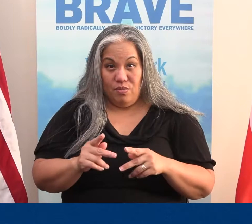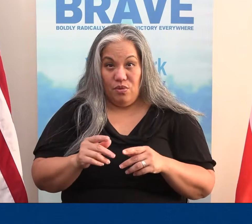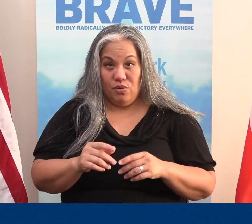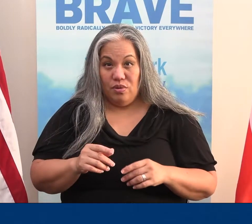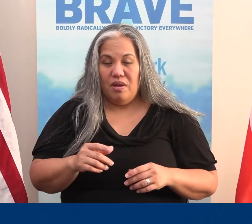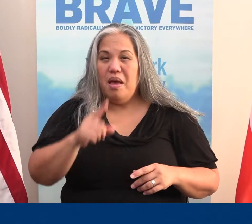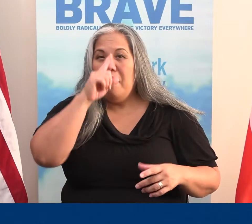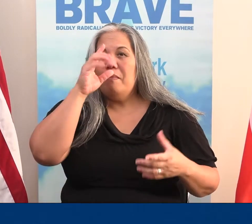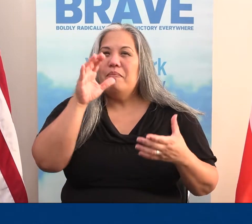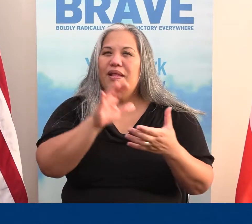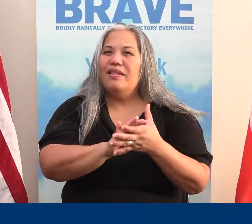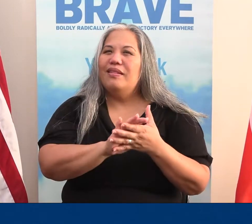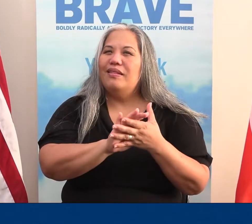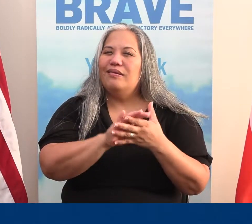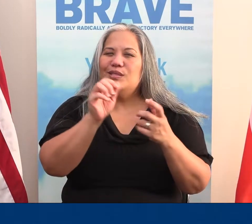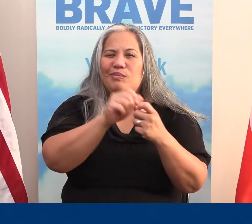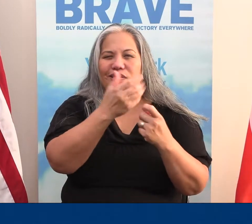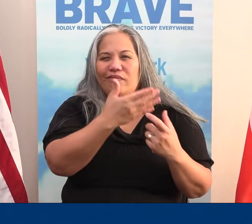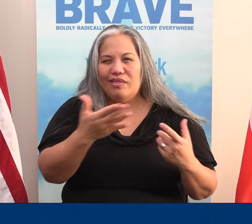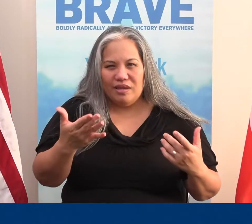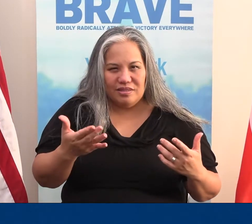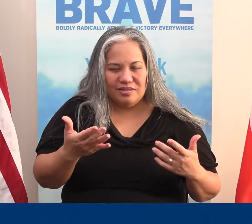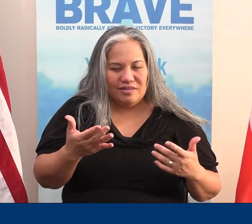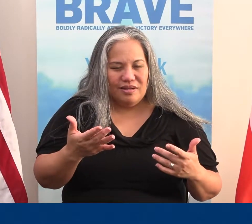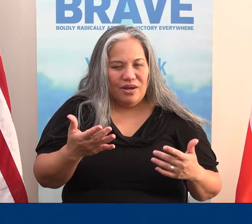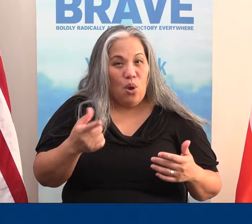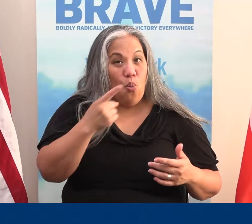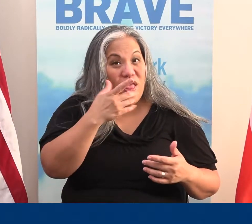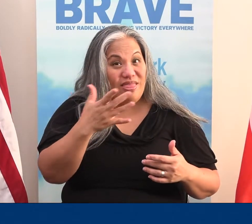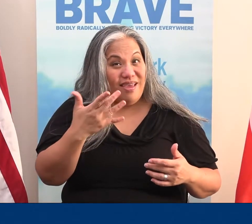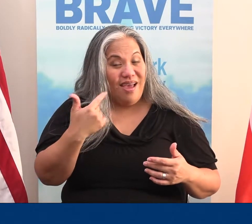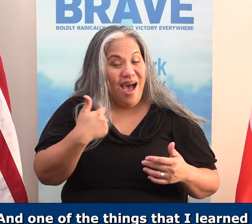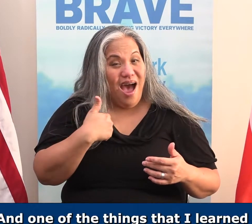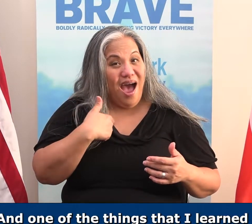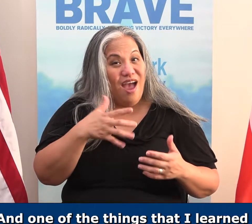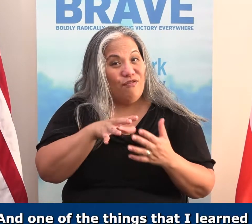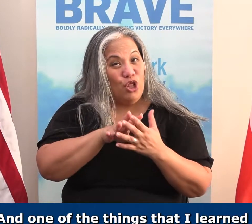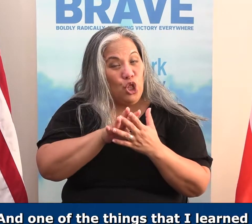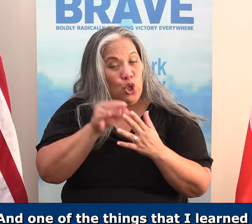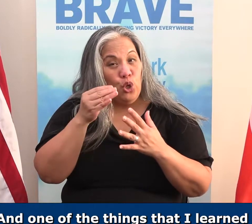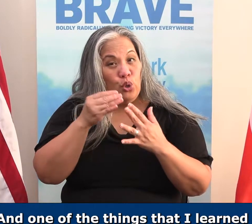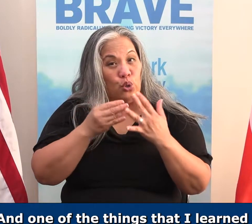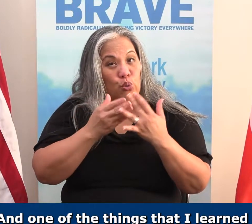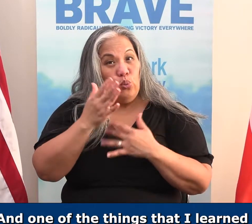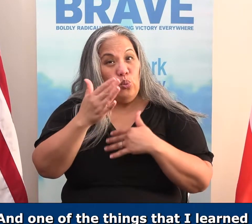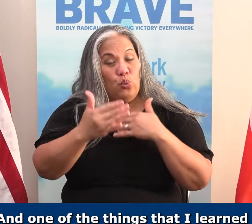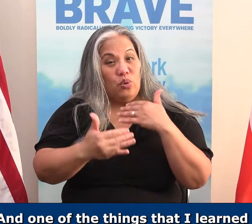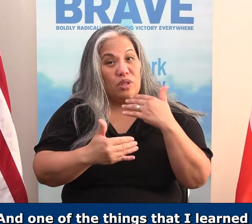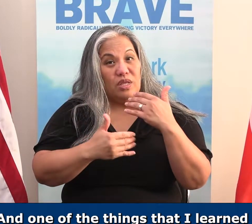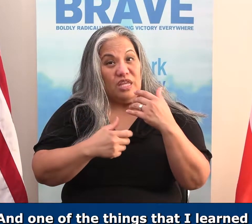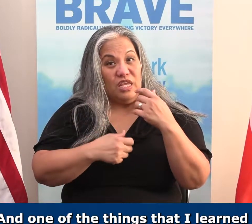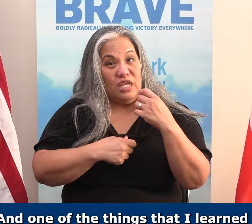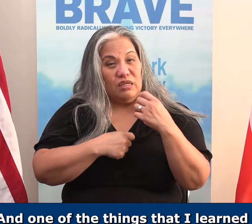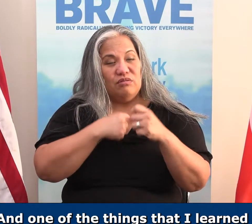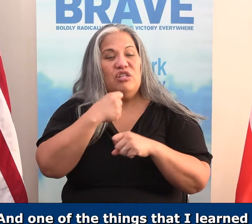that a lot of people believe certain things and one of the things that I've learned through the years is